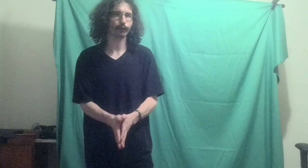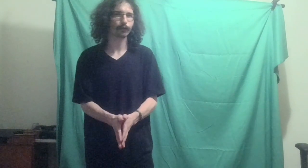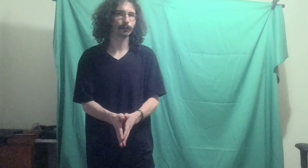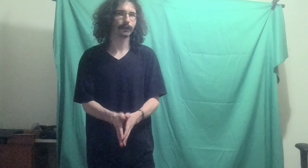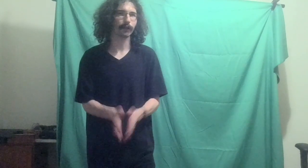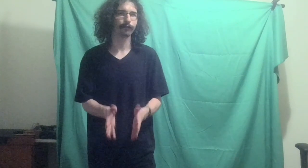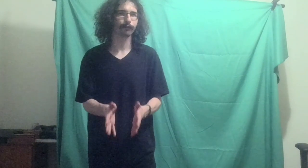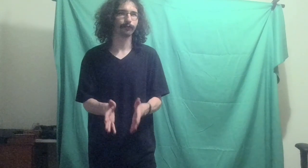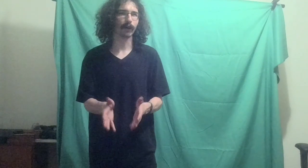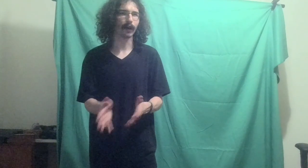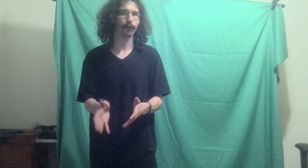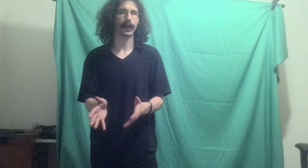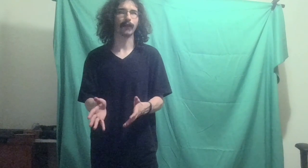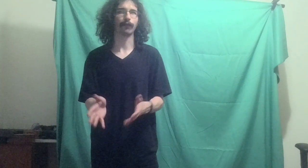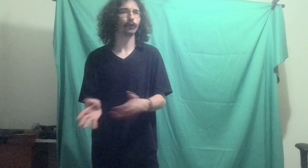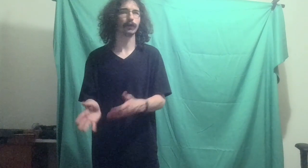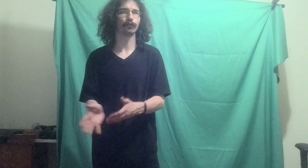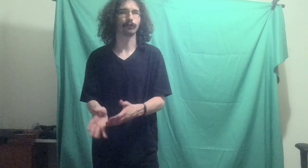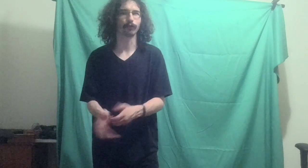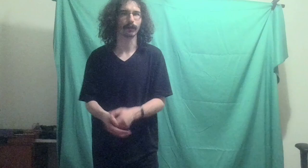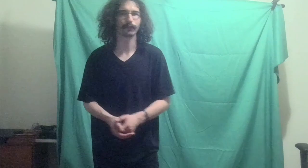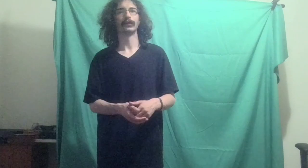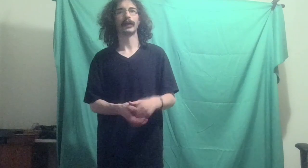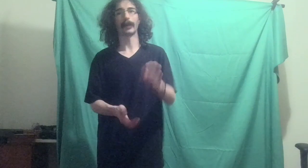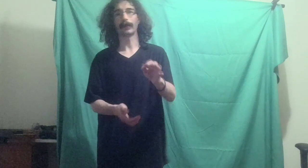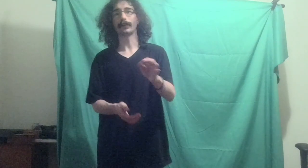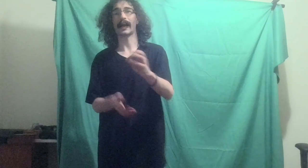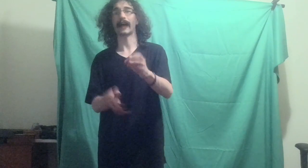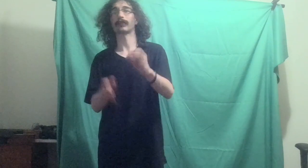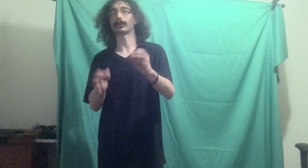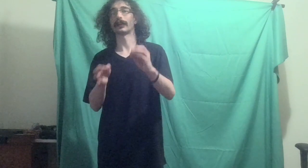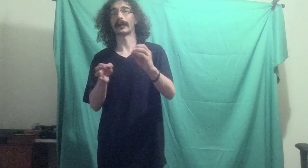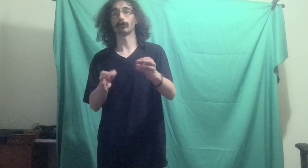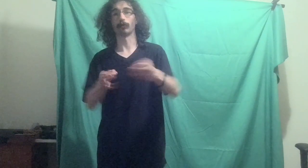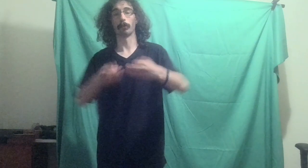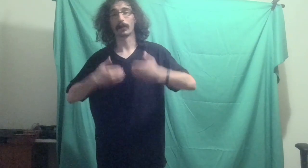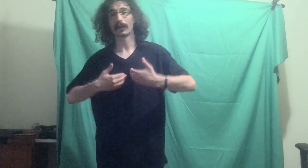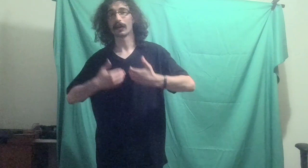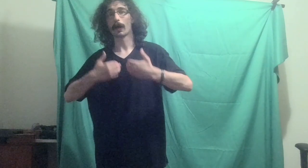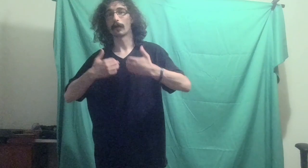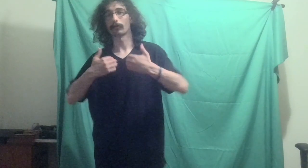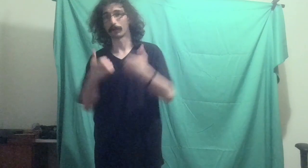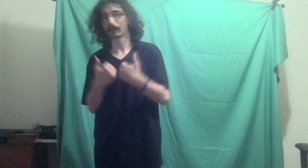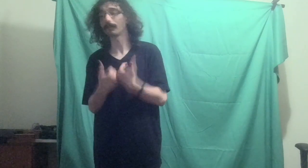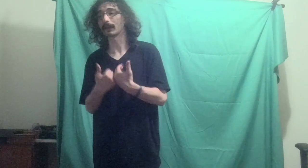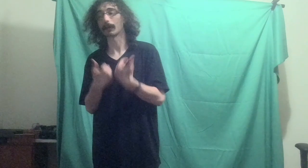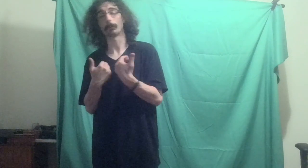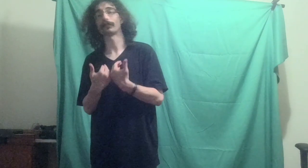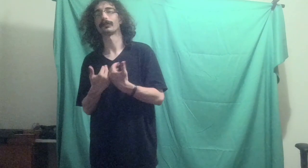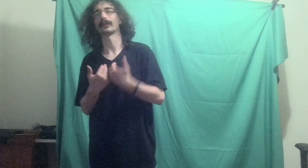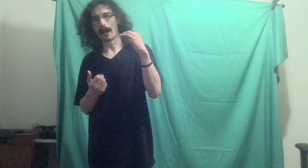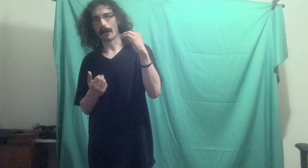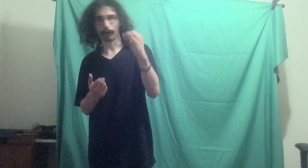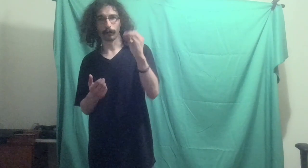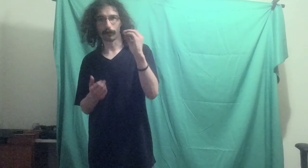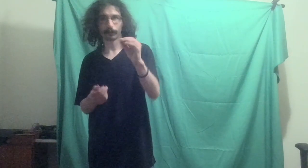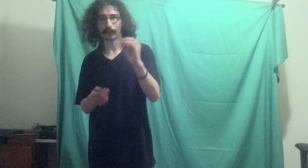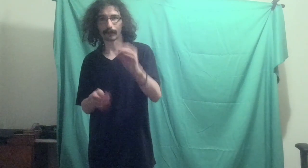if I only have a few hundred subscribers? And ARAC actually answered me specifically and personally and said, if you're under 10,000